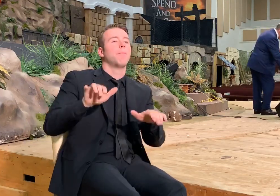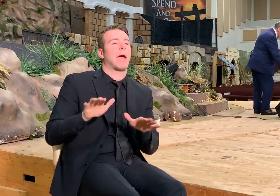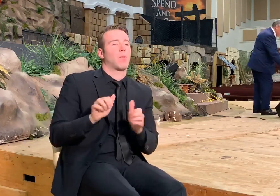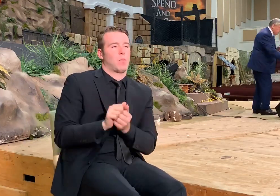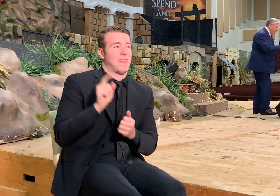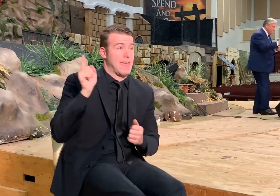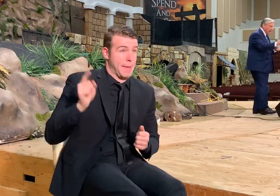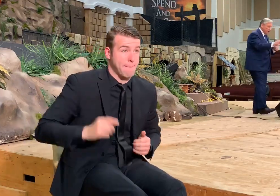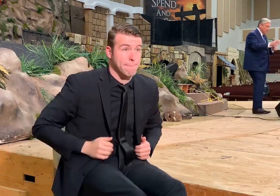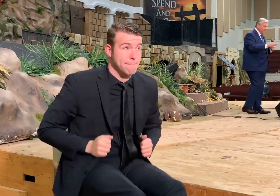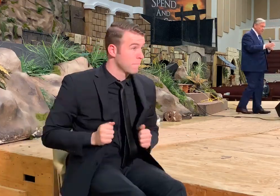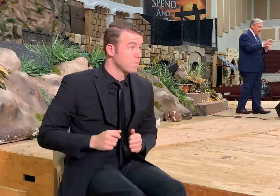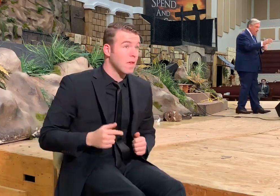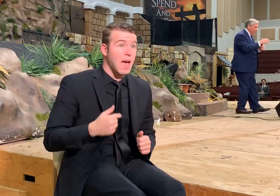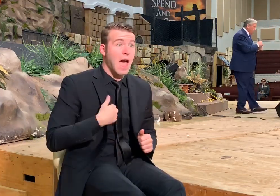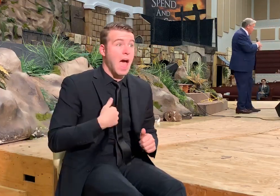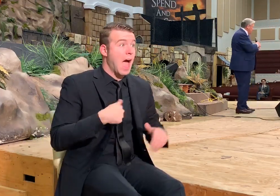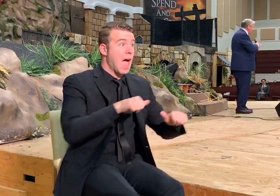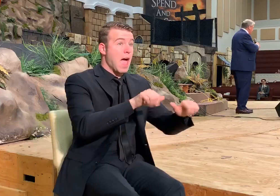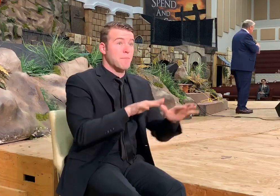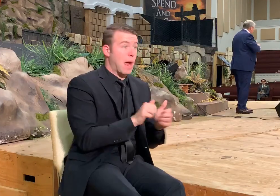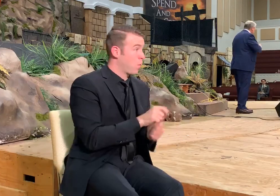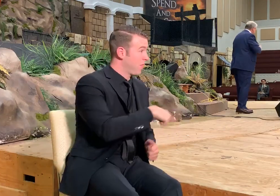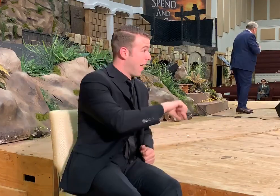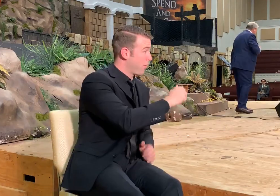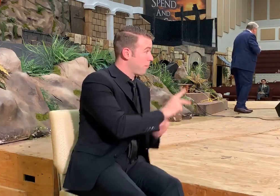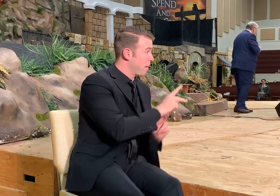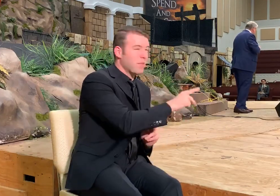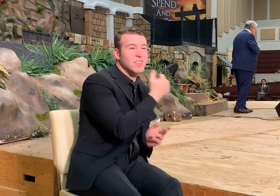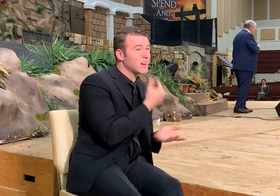As anybody else I'm buried with, they're not rising again.